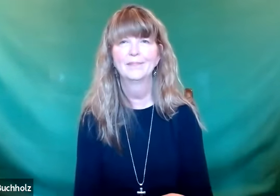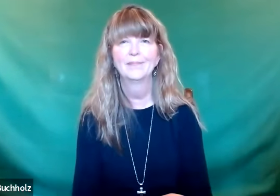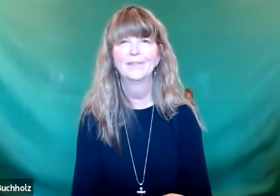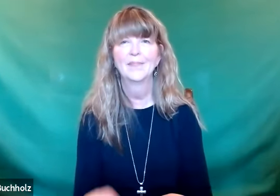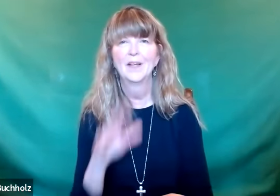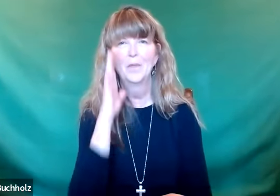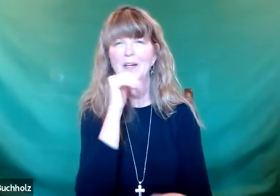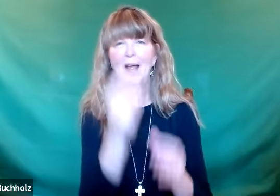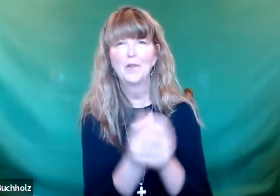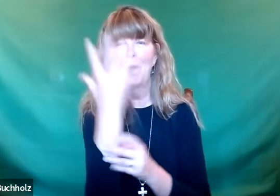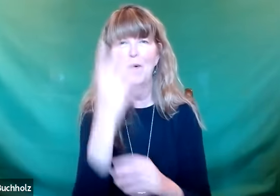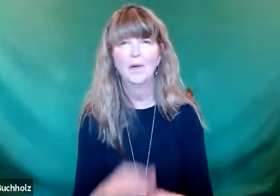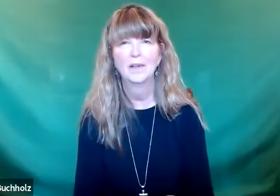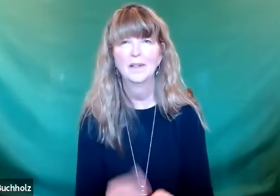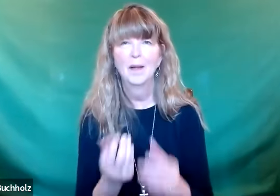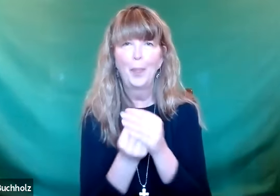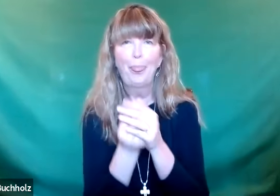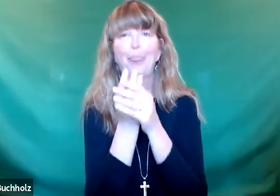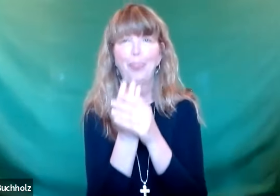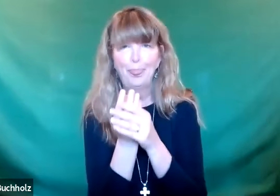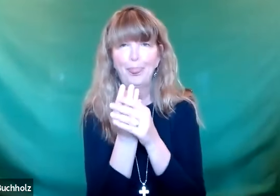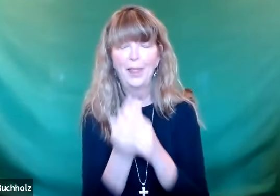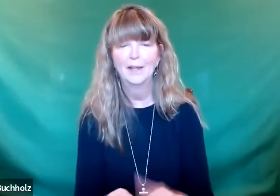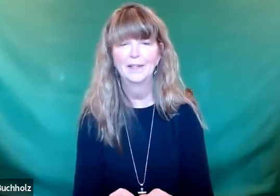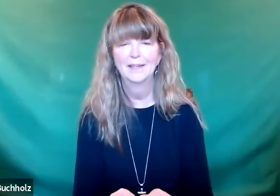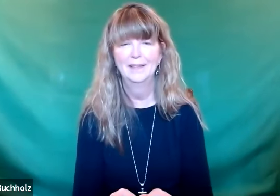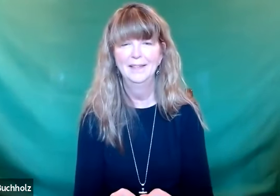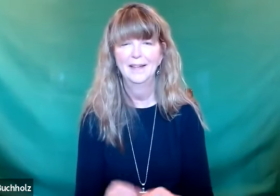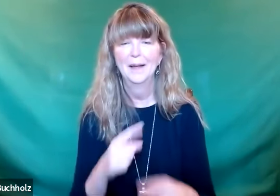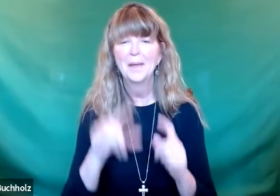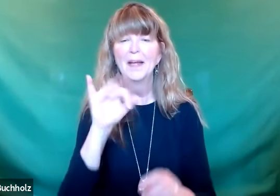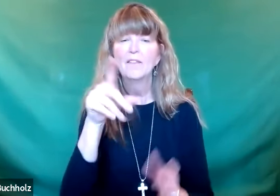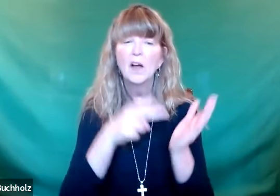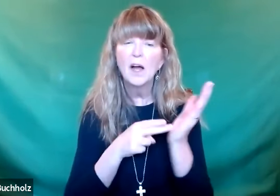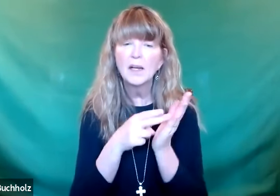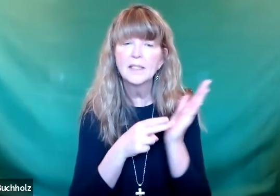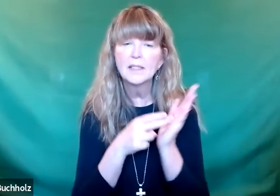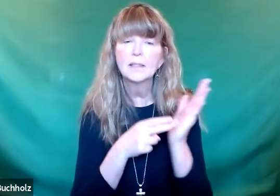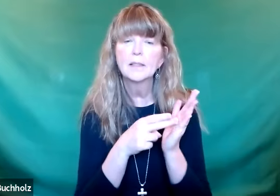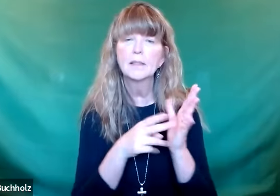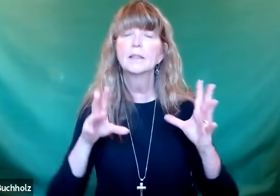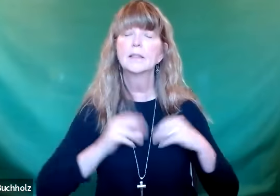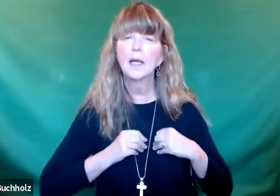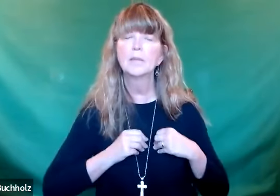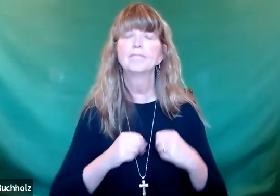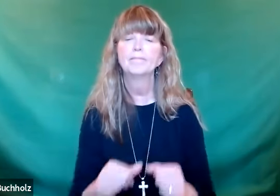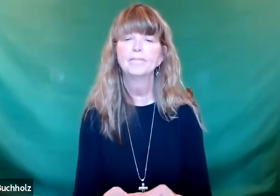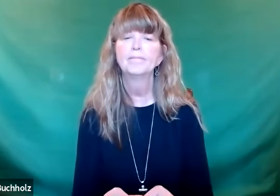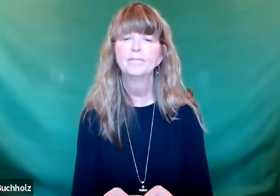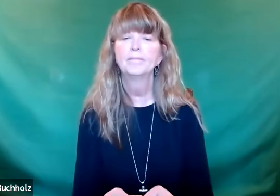kind of better than holier than thou attitude. not going to grow much. Maybe a little bit. But if you're